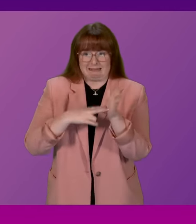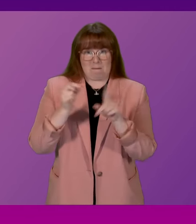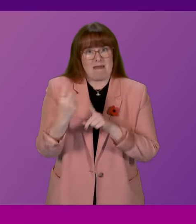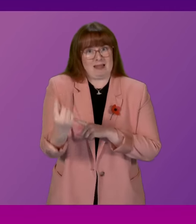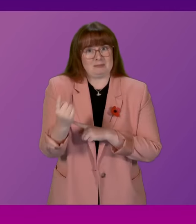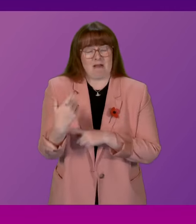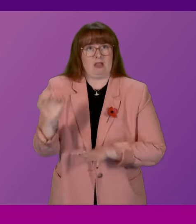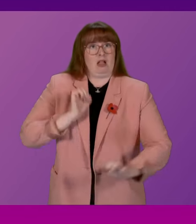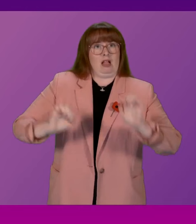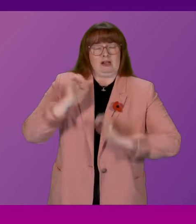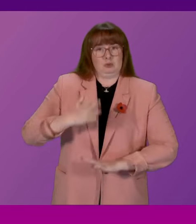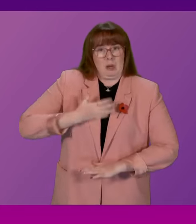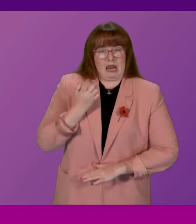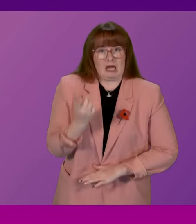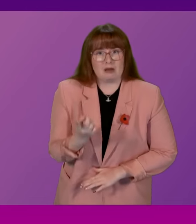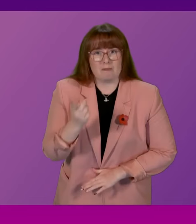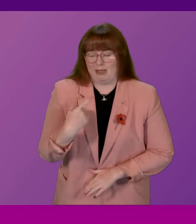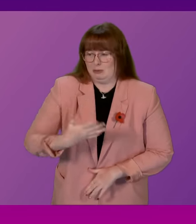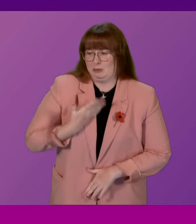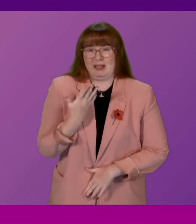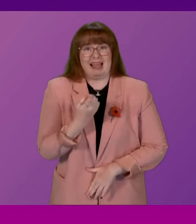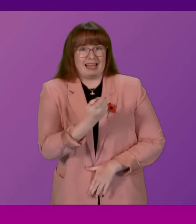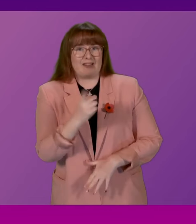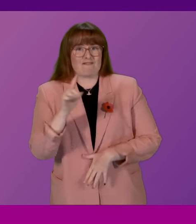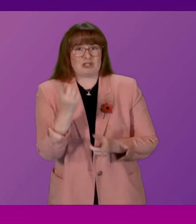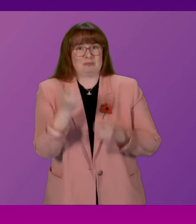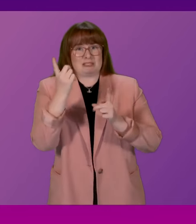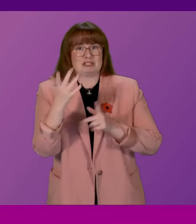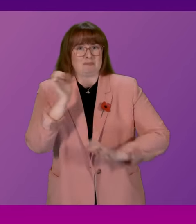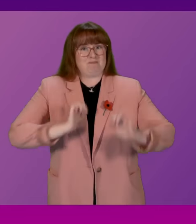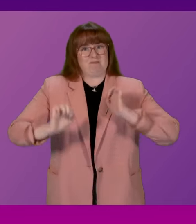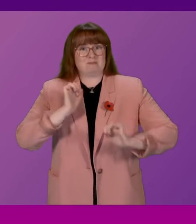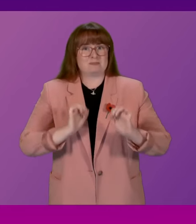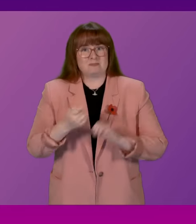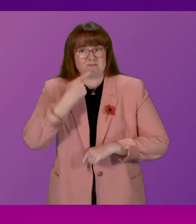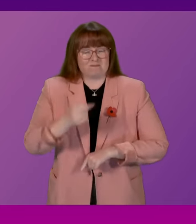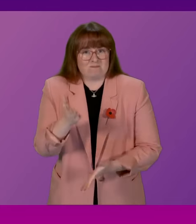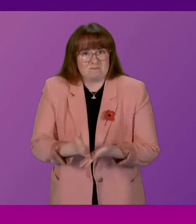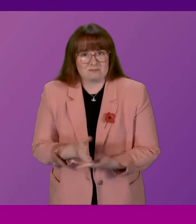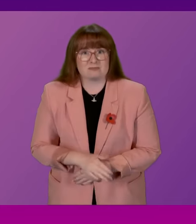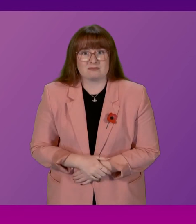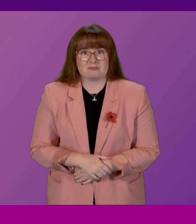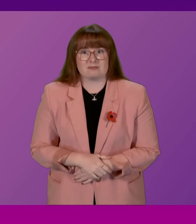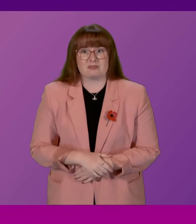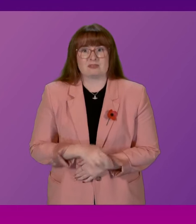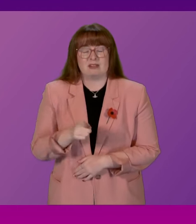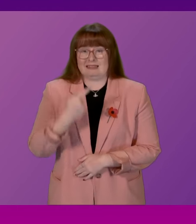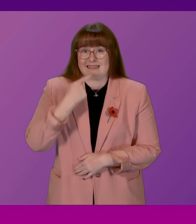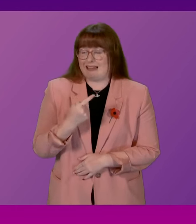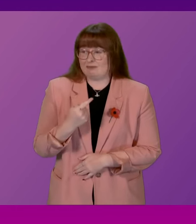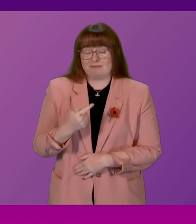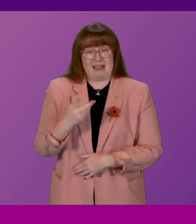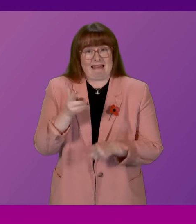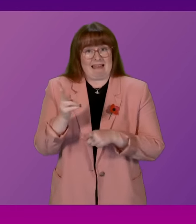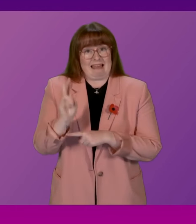it, I don't think they would have liked the First Minister's attempt at an excuse there, because the First Minister peddled the same false claims